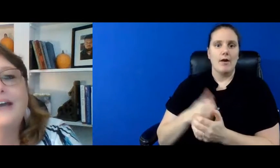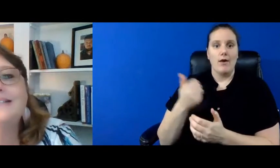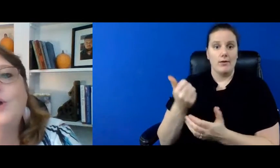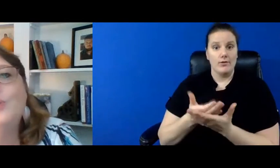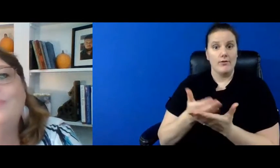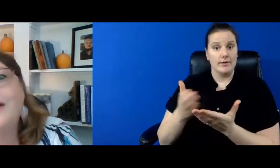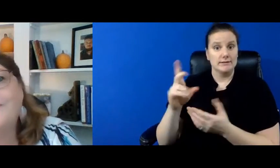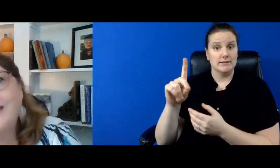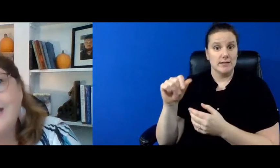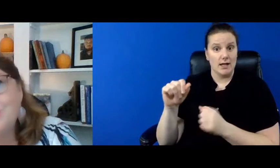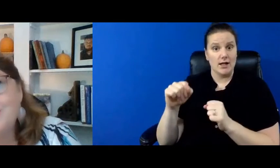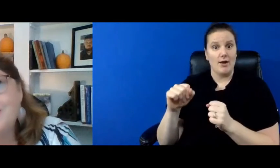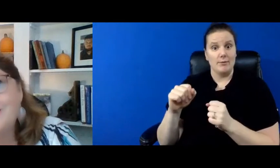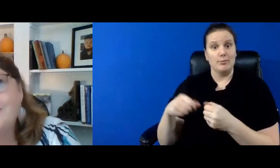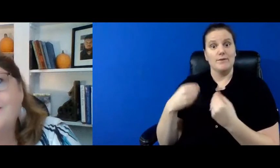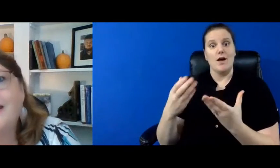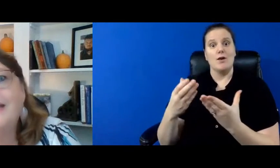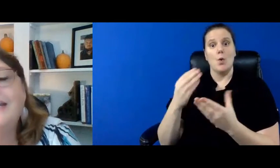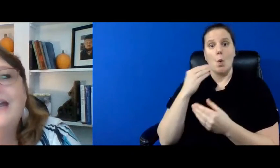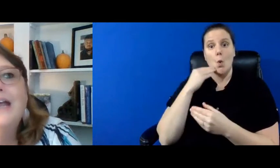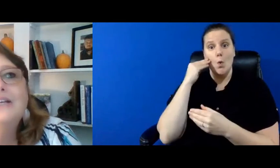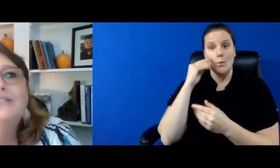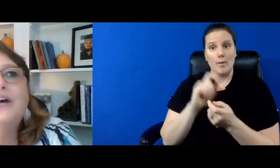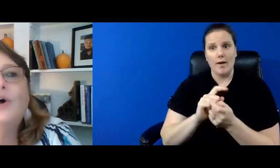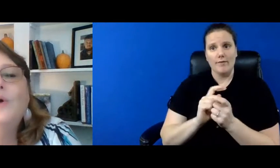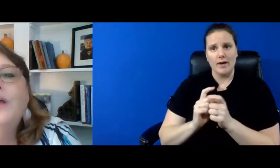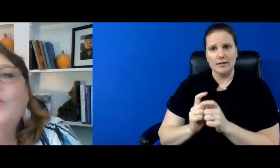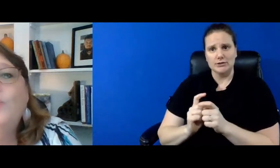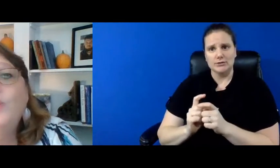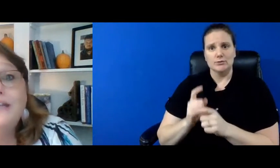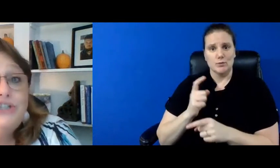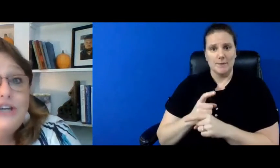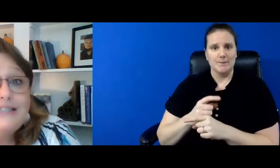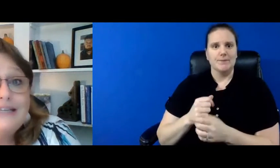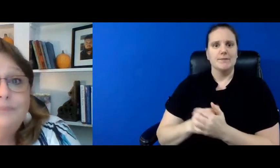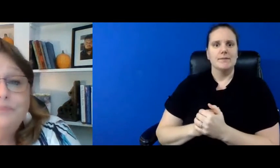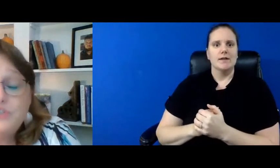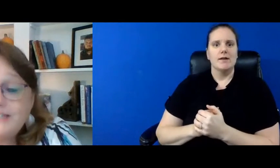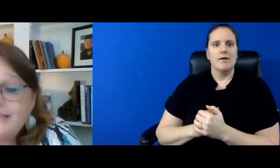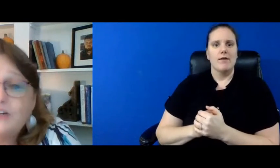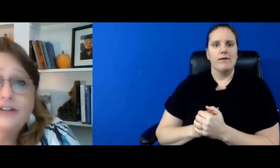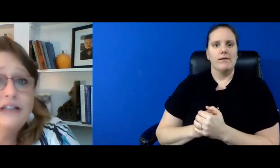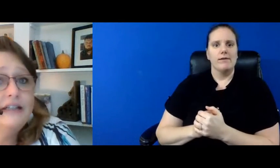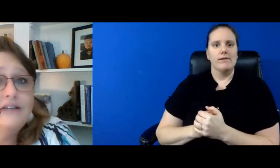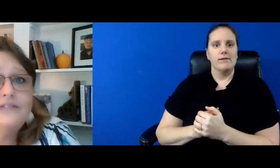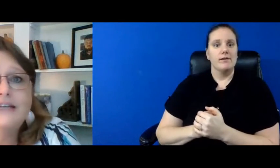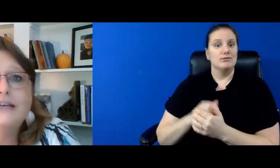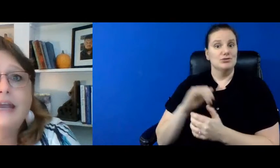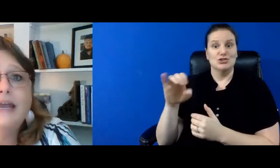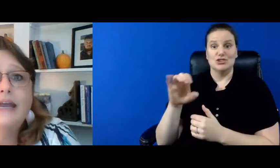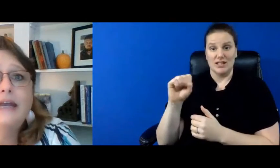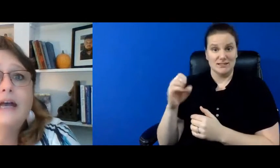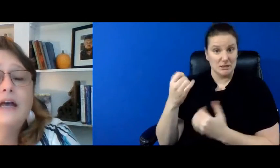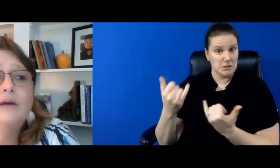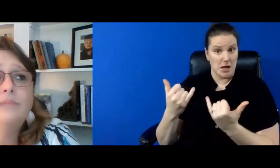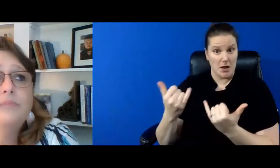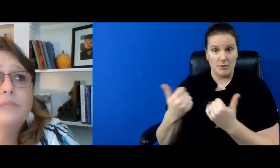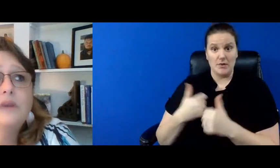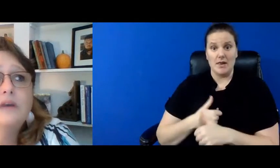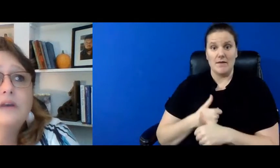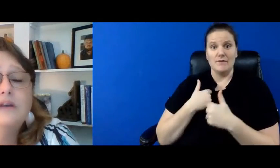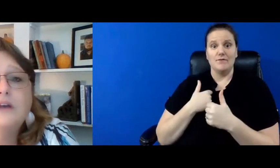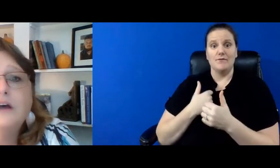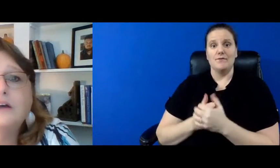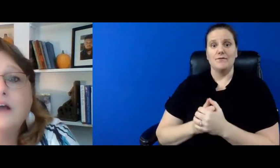can provide is home modifications right so when jesse currently lives in a um